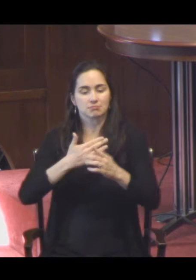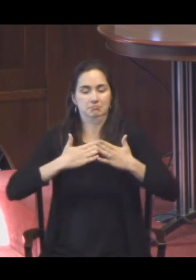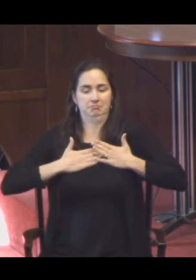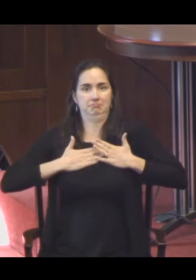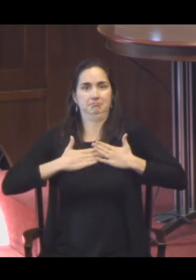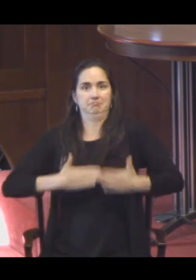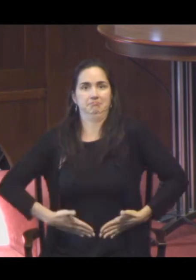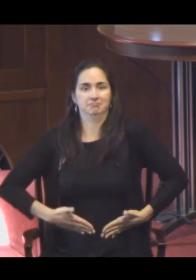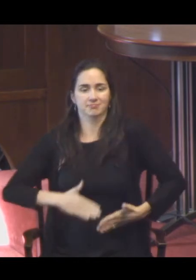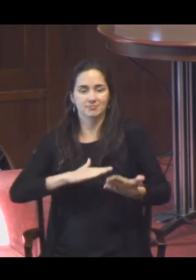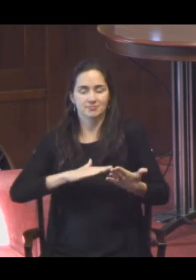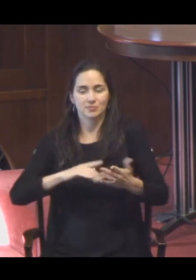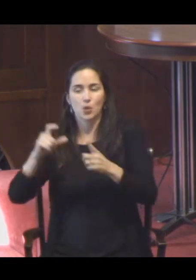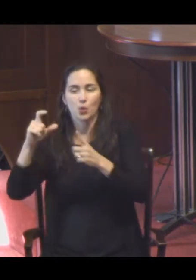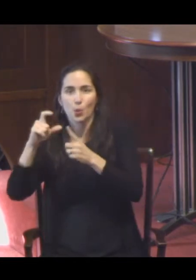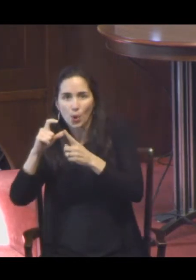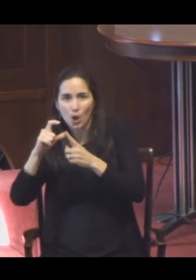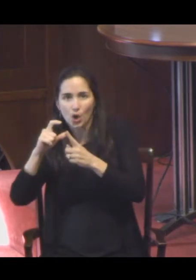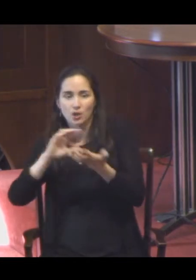seldom talk about another aspect of Christ, though.